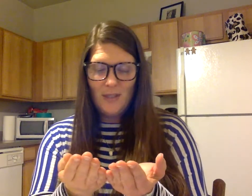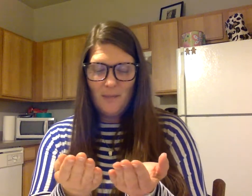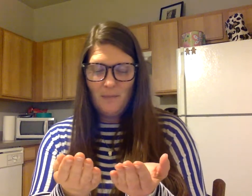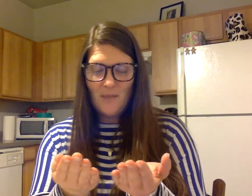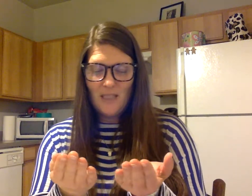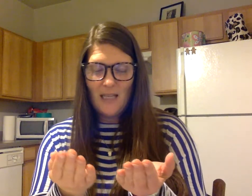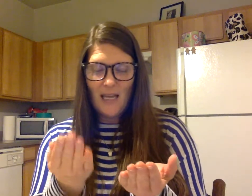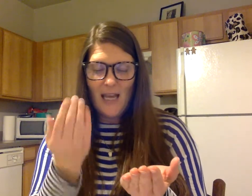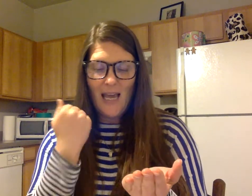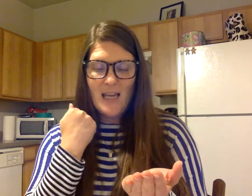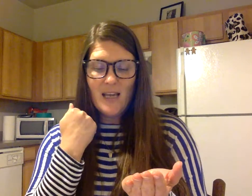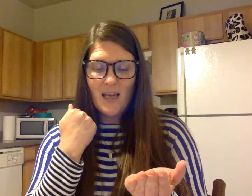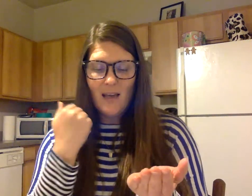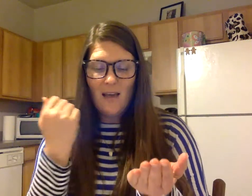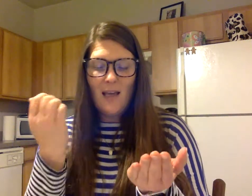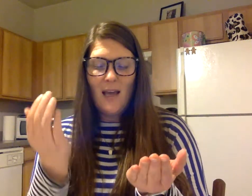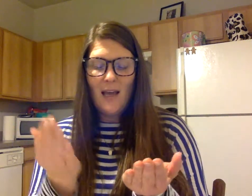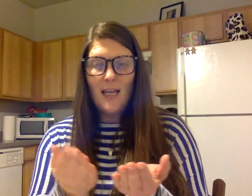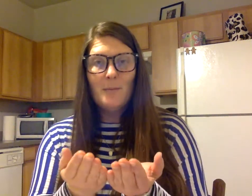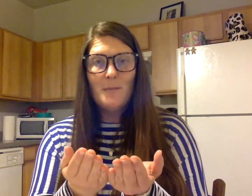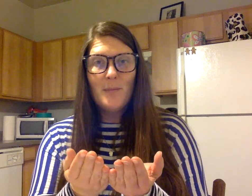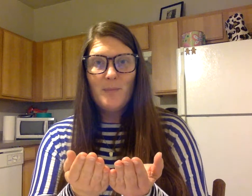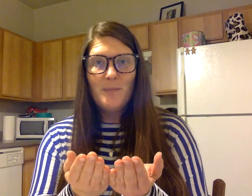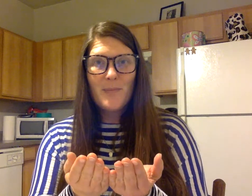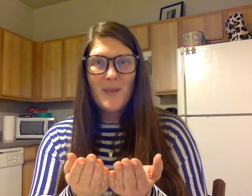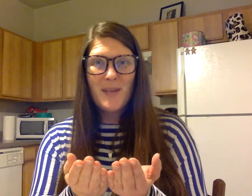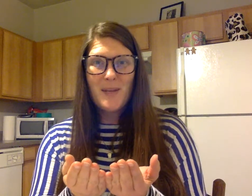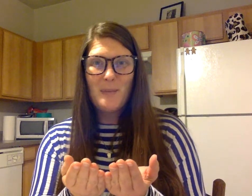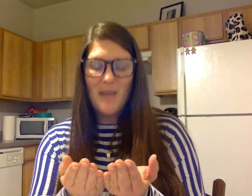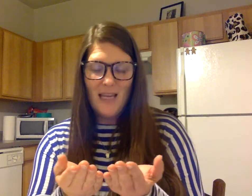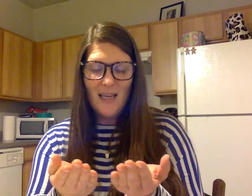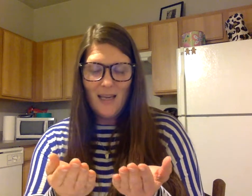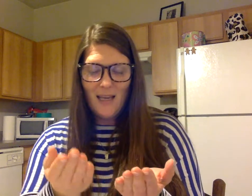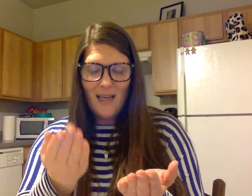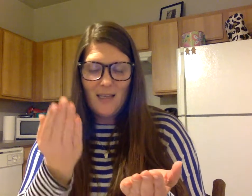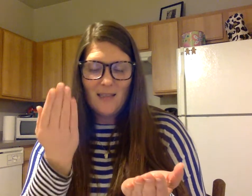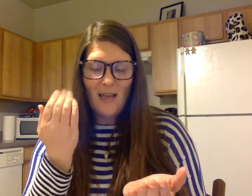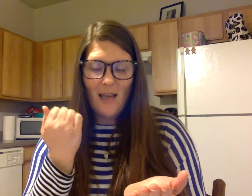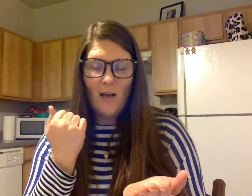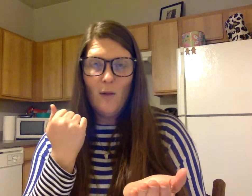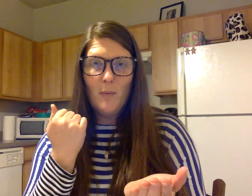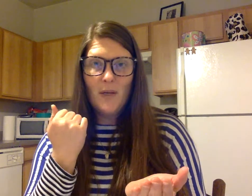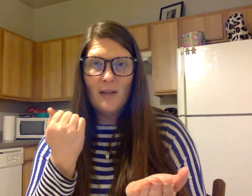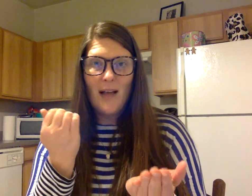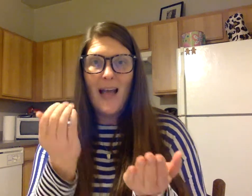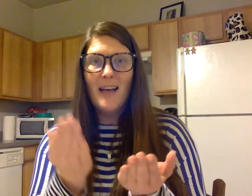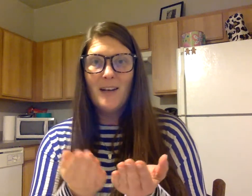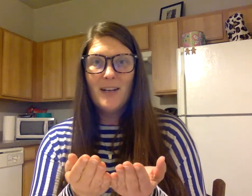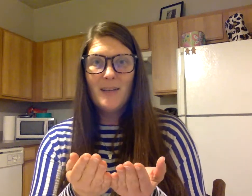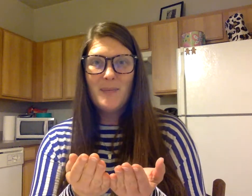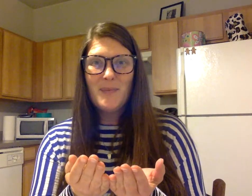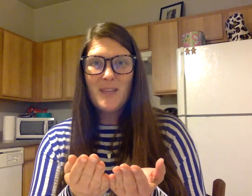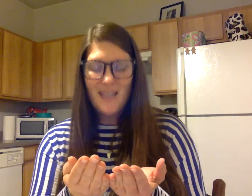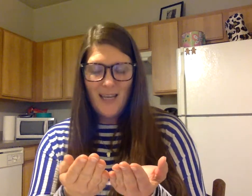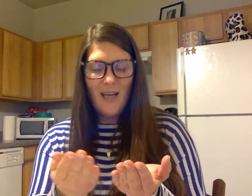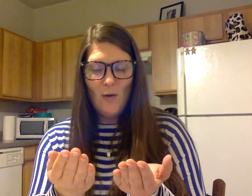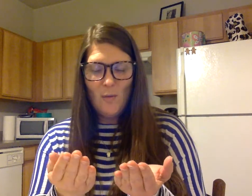Say ake. Add m. Make. Say elp. Add h. Help.